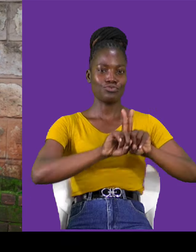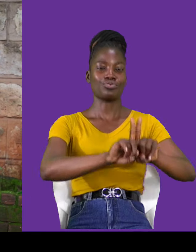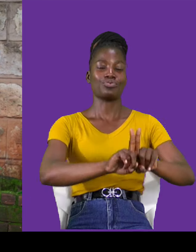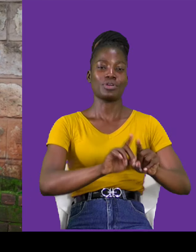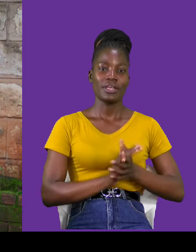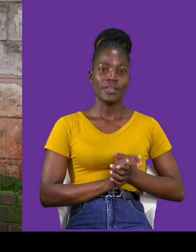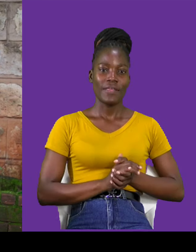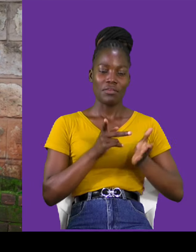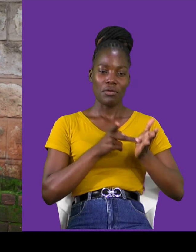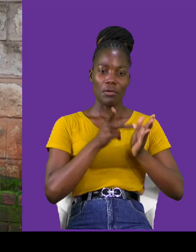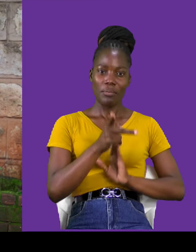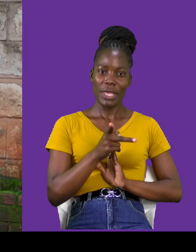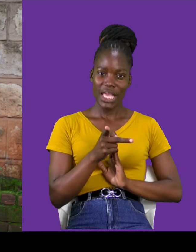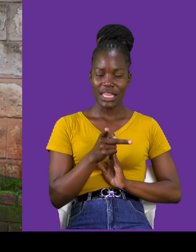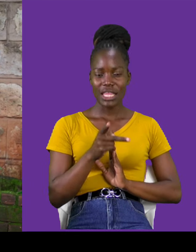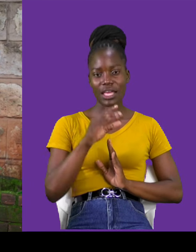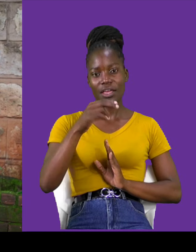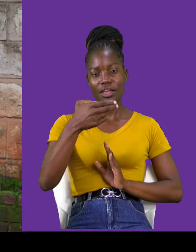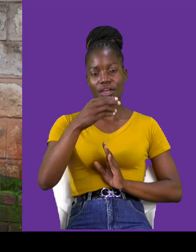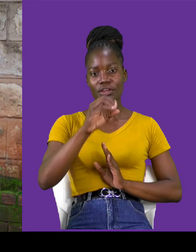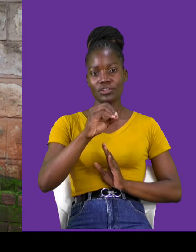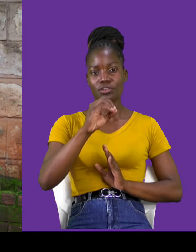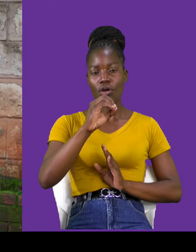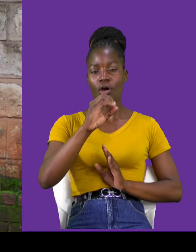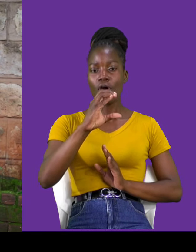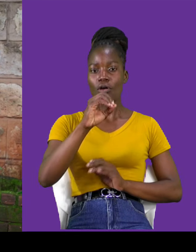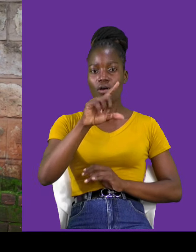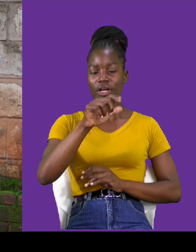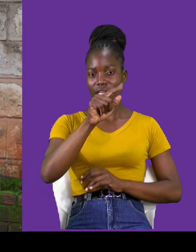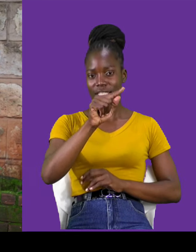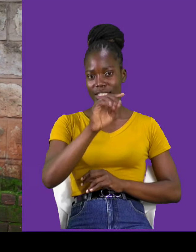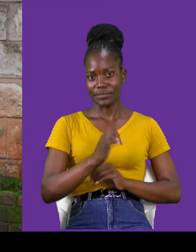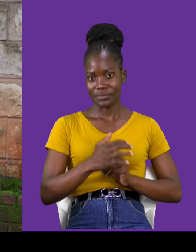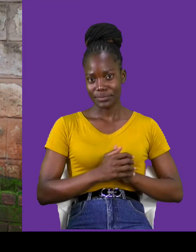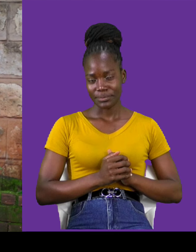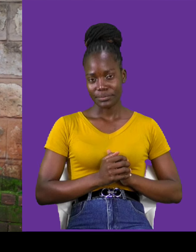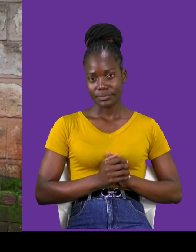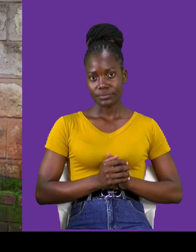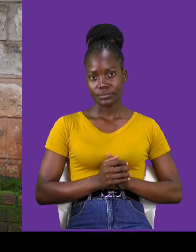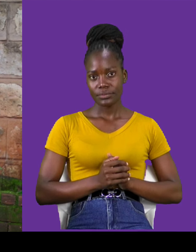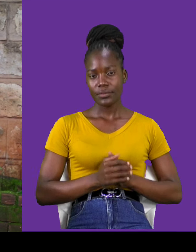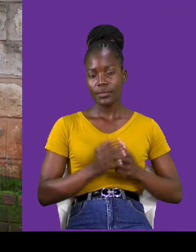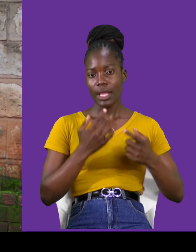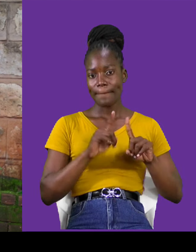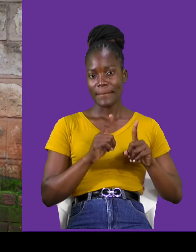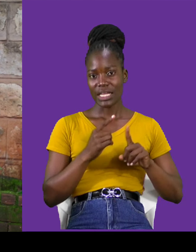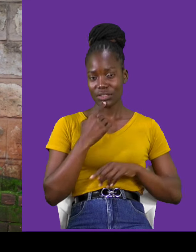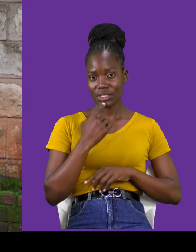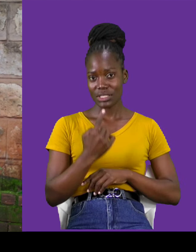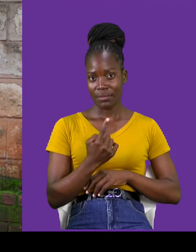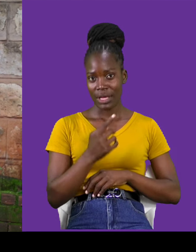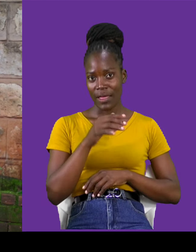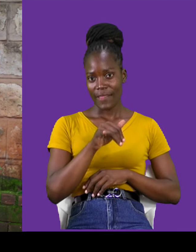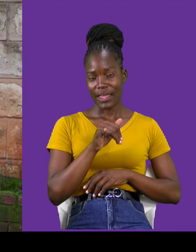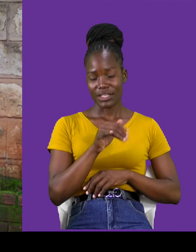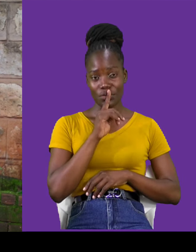chocolate, nunua hizo maua, peleke yo dem, atakuwa sharing a box, but, sijasema, ikuwa assured, wasiseme,